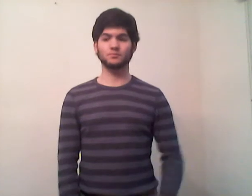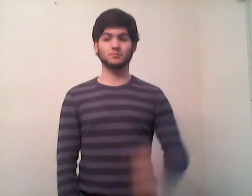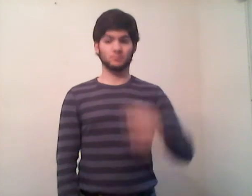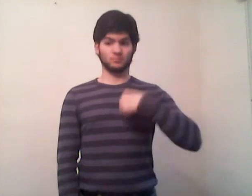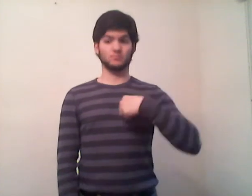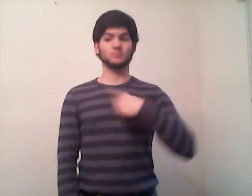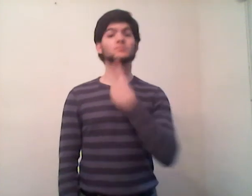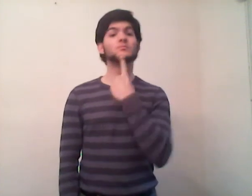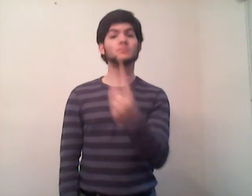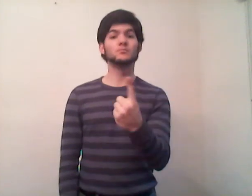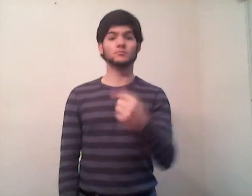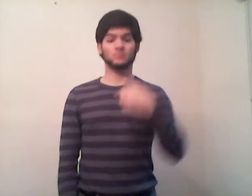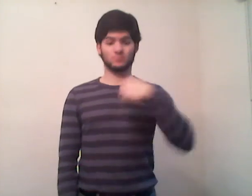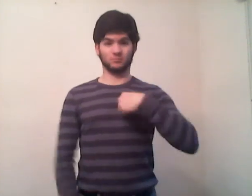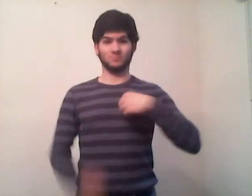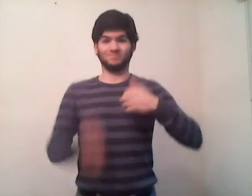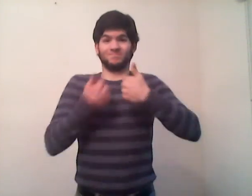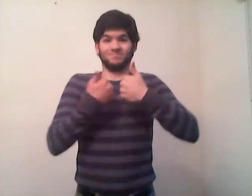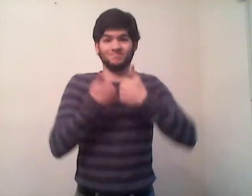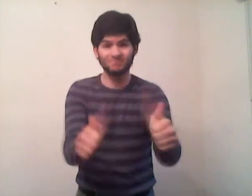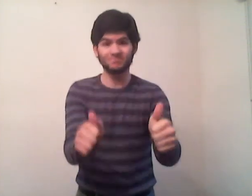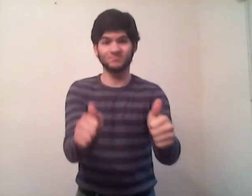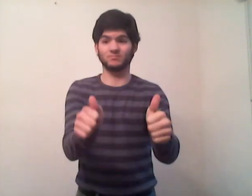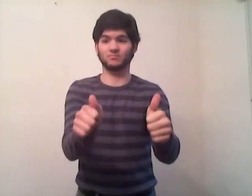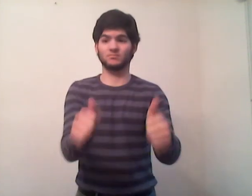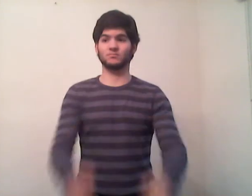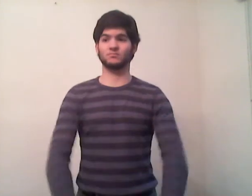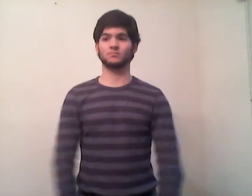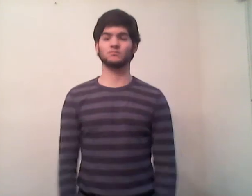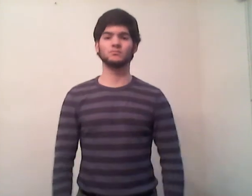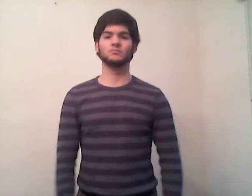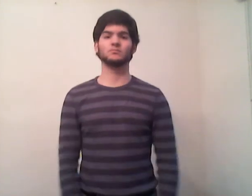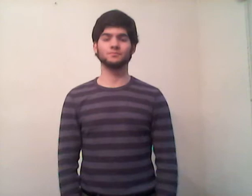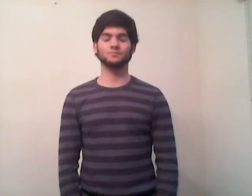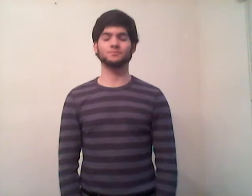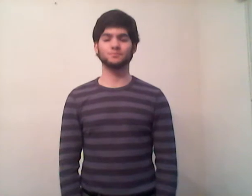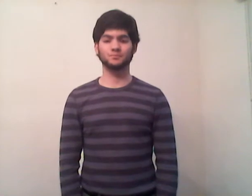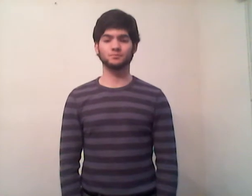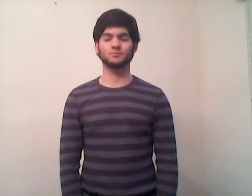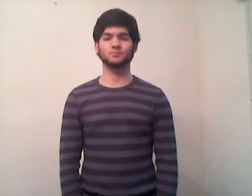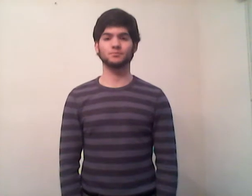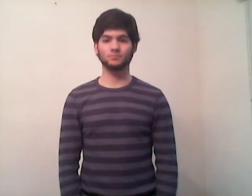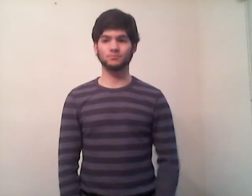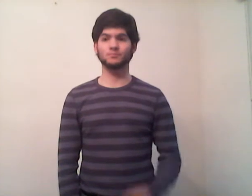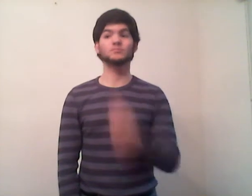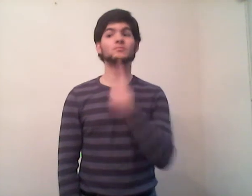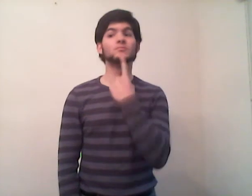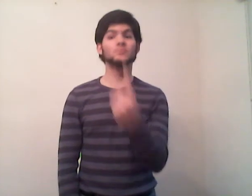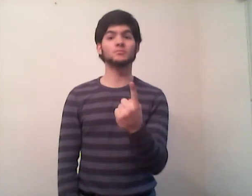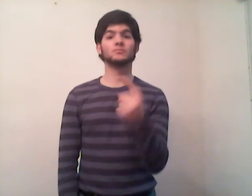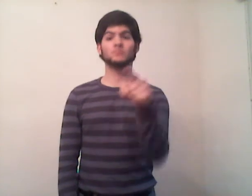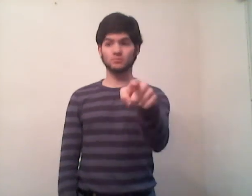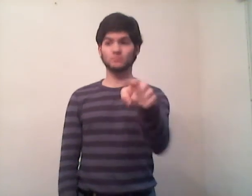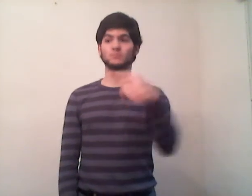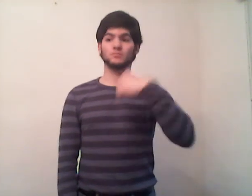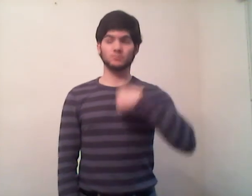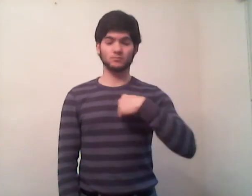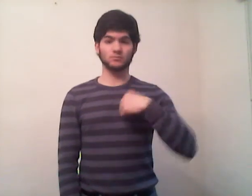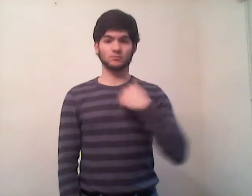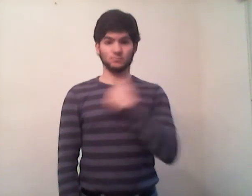At least I can say that I'm trying to tell you I'm